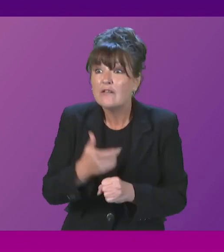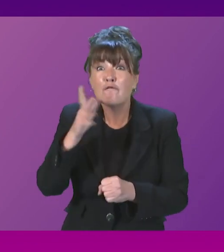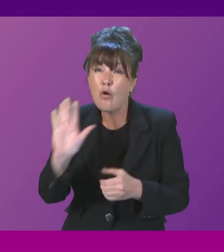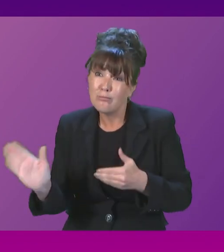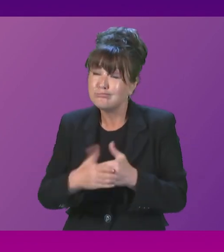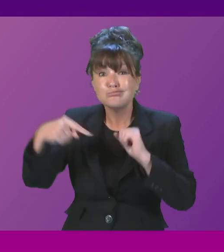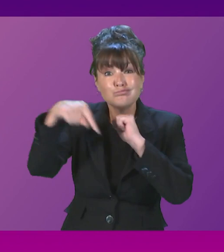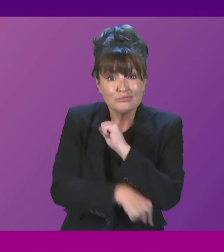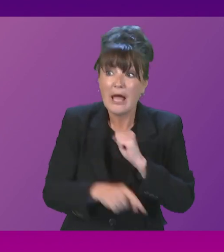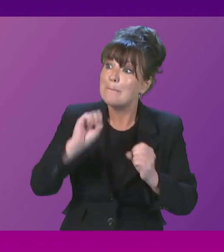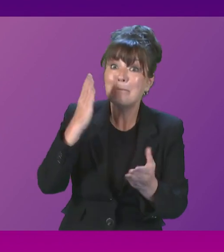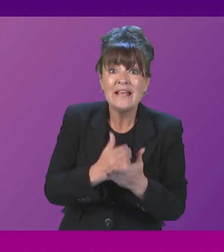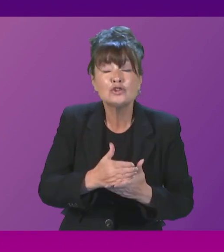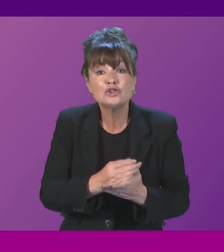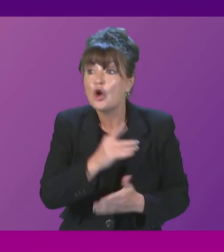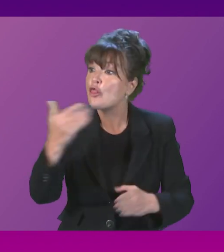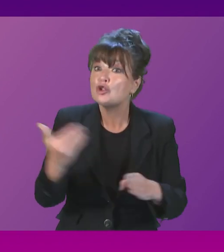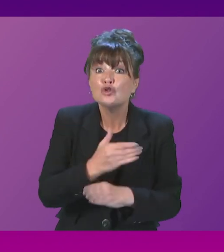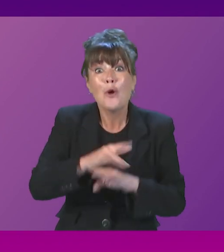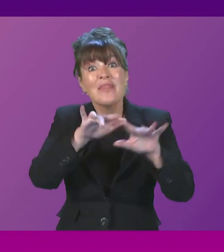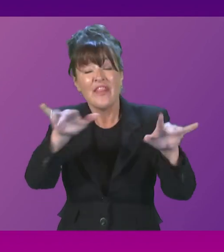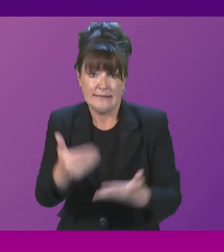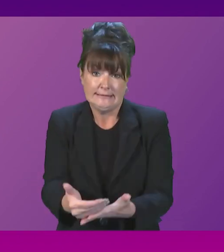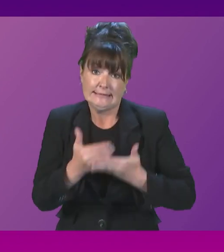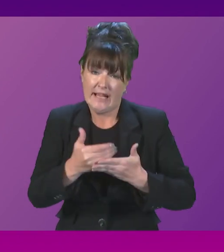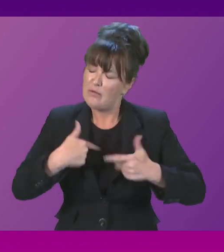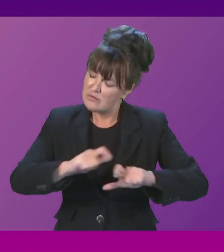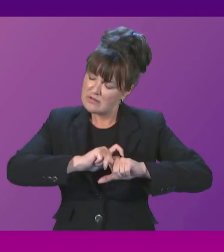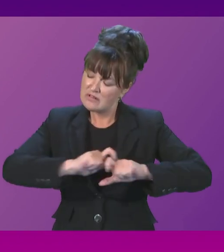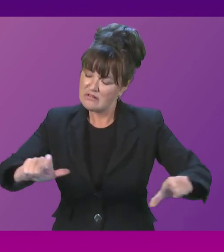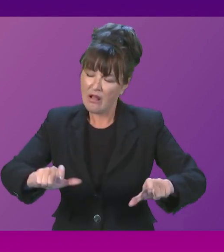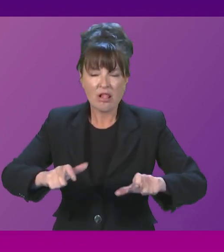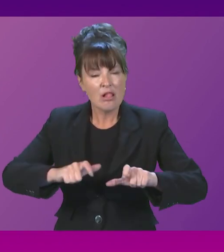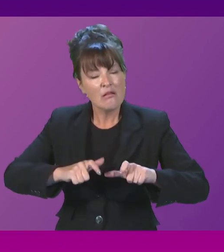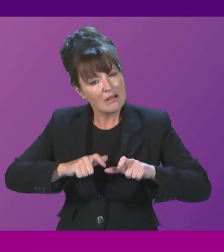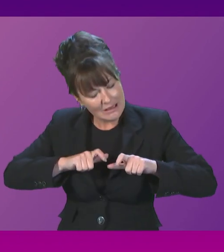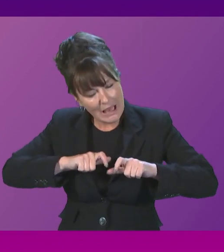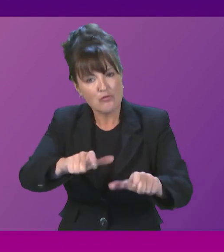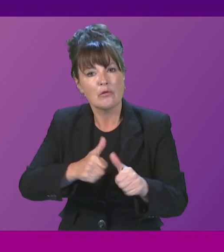people that continue to work at the shipyard. And we will continue to offer that support.